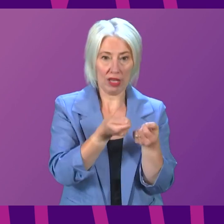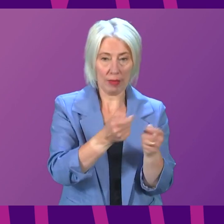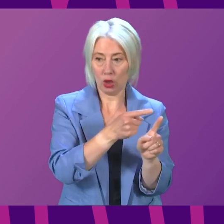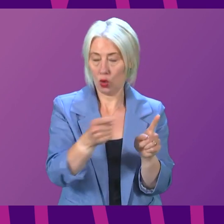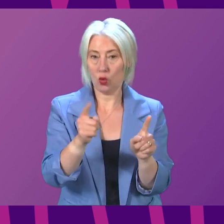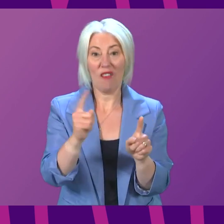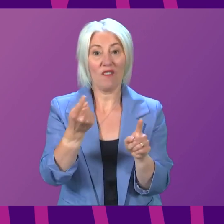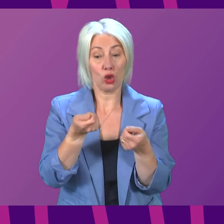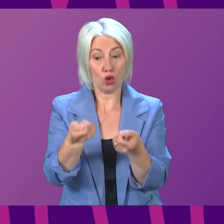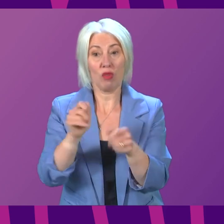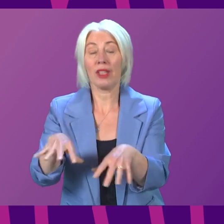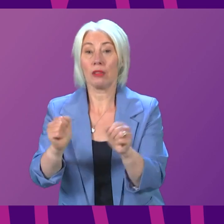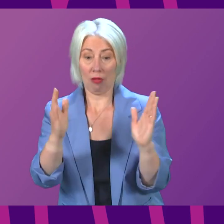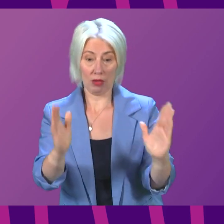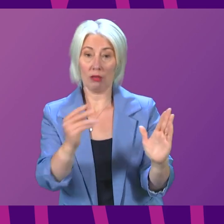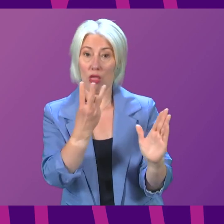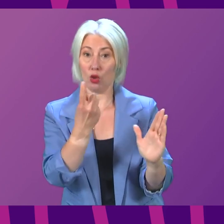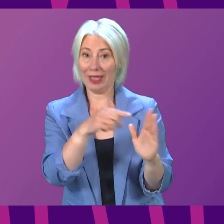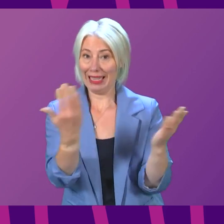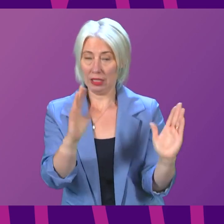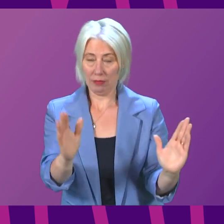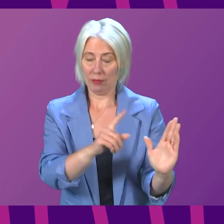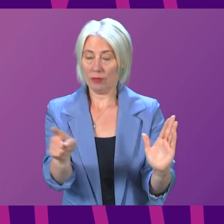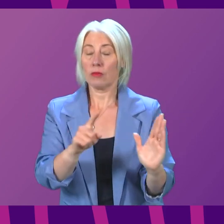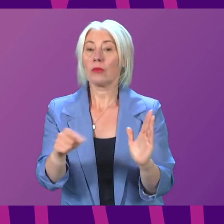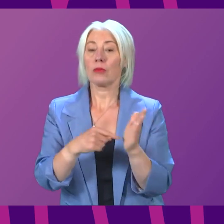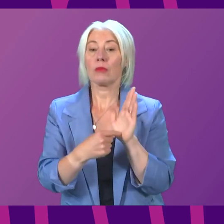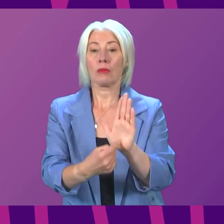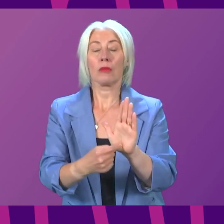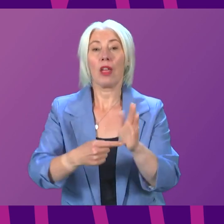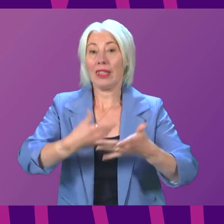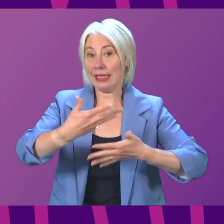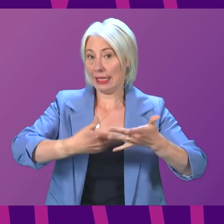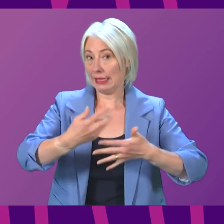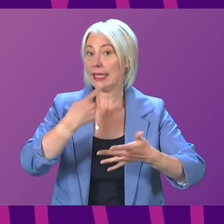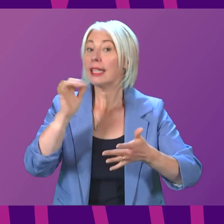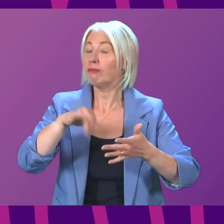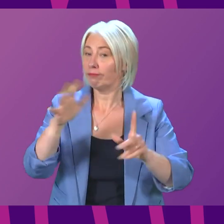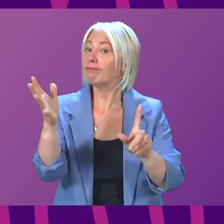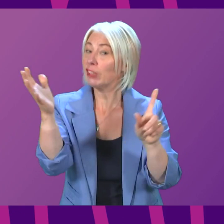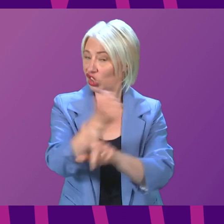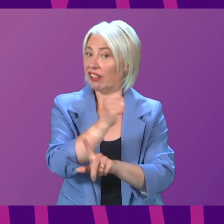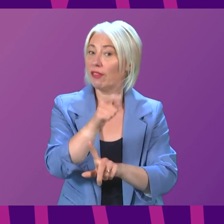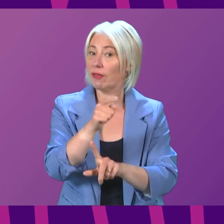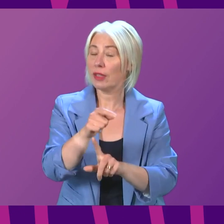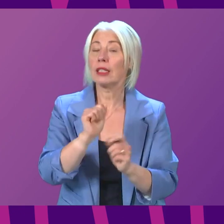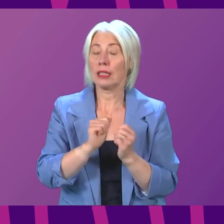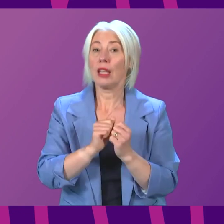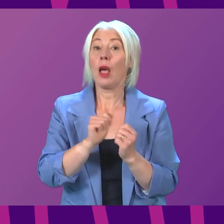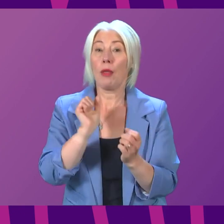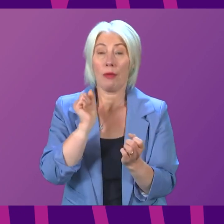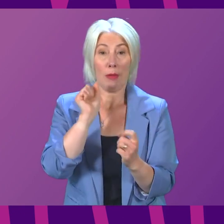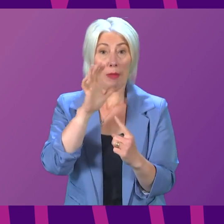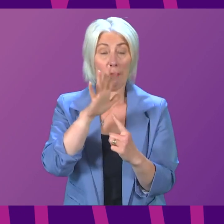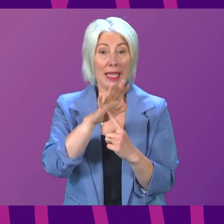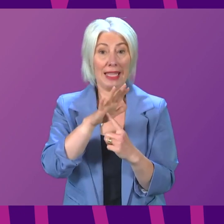treatment starting. That target, again, as shown in the statistics this week, is being met. Indeed, the median day for treatment